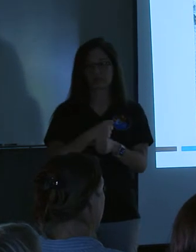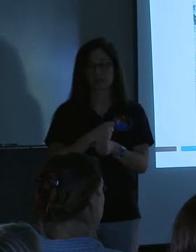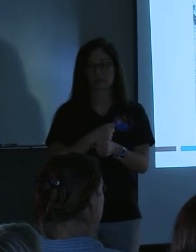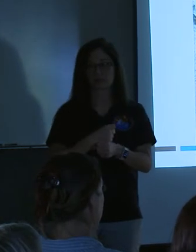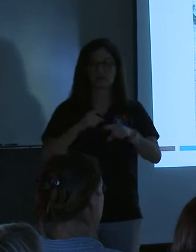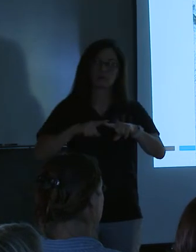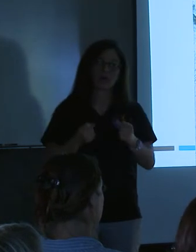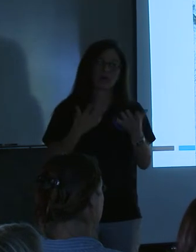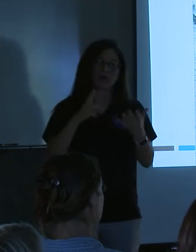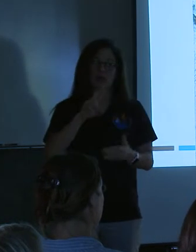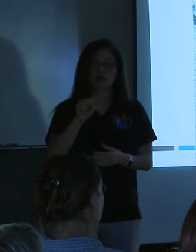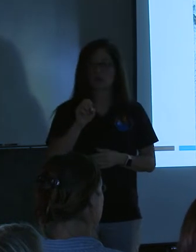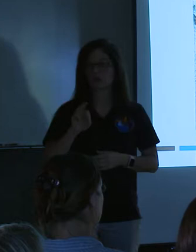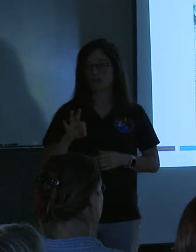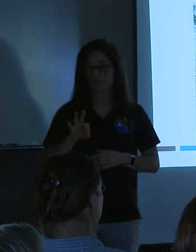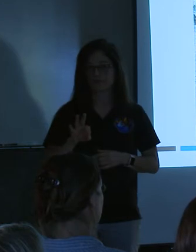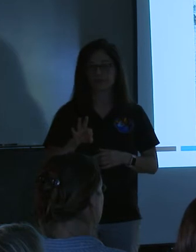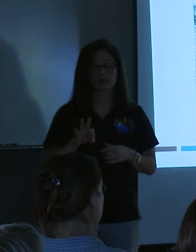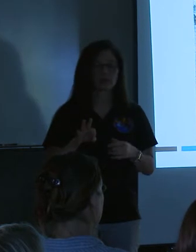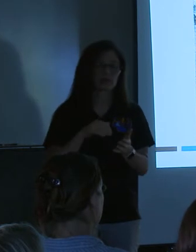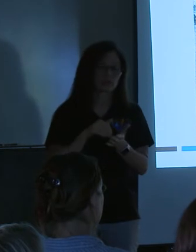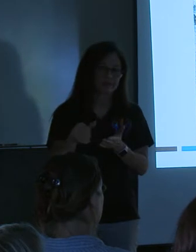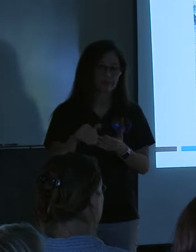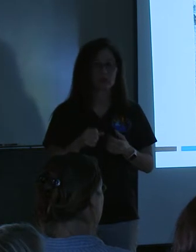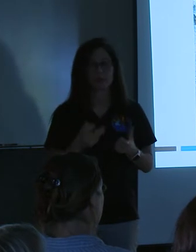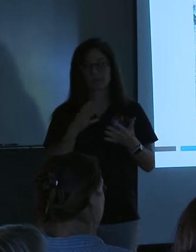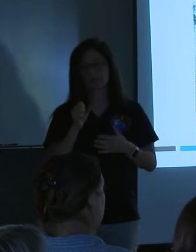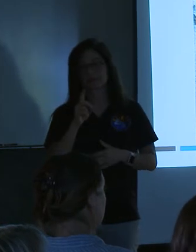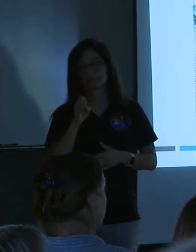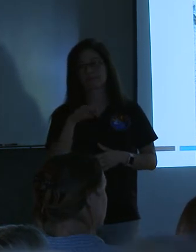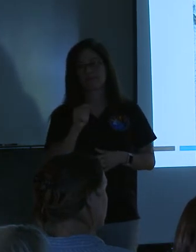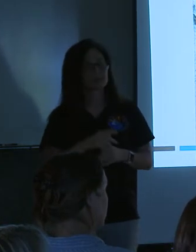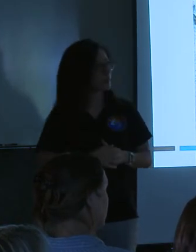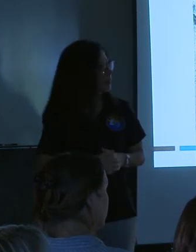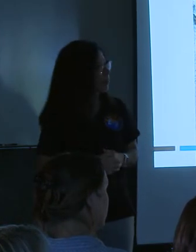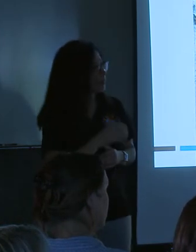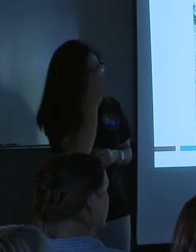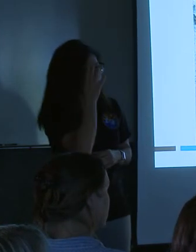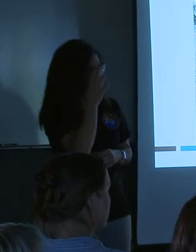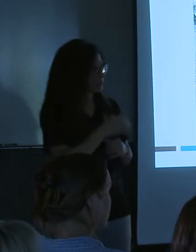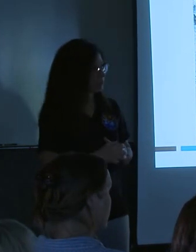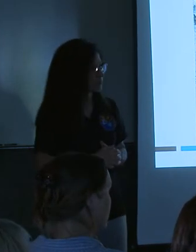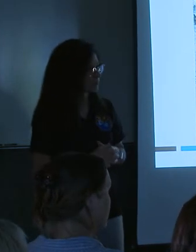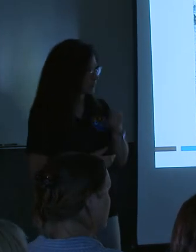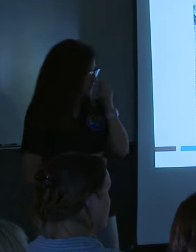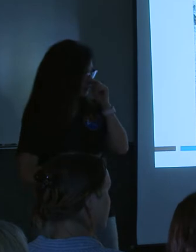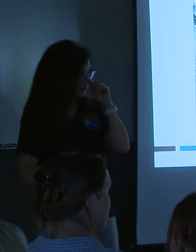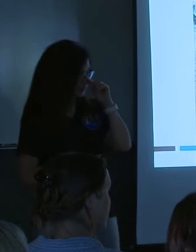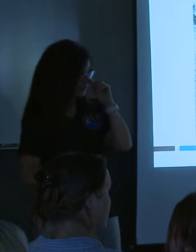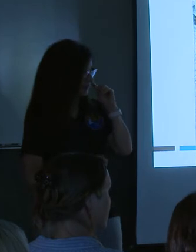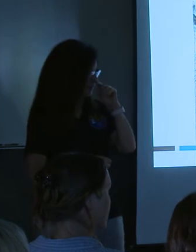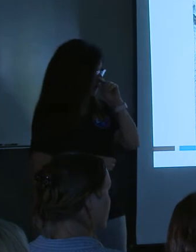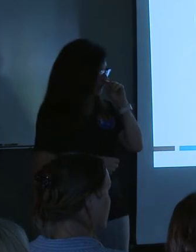Depends on how many runoff events we get, how much sediment we get in. You know, you have this, this area here and it all goes into